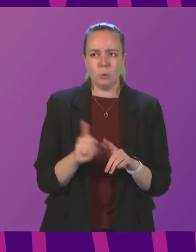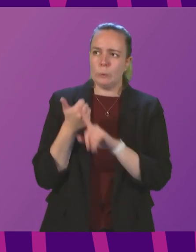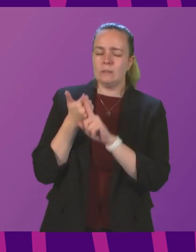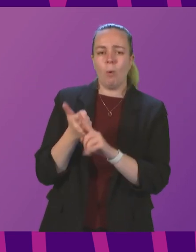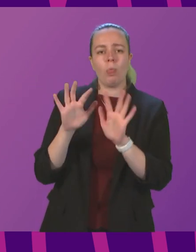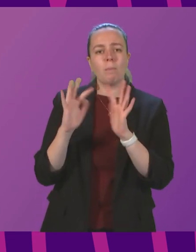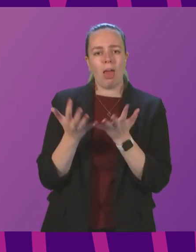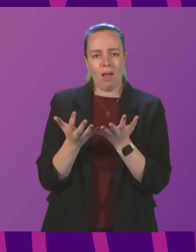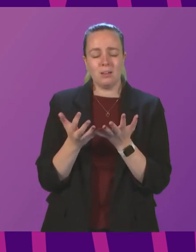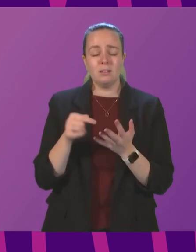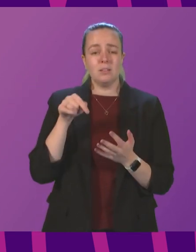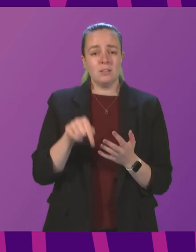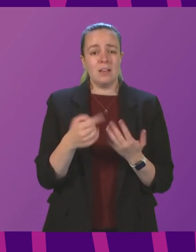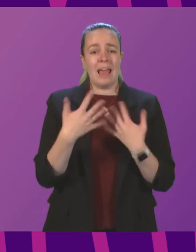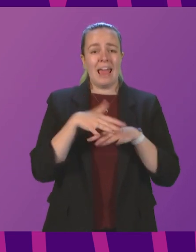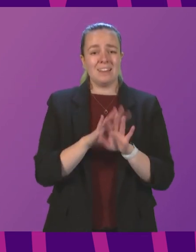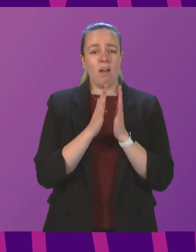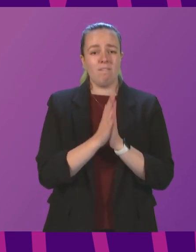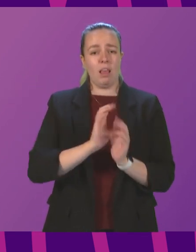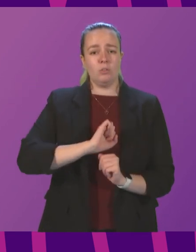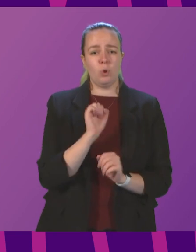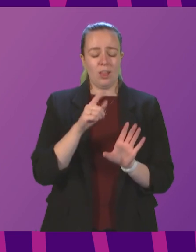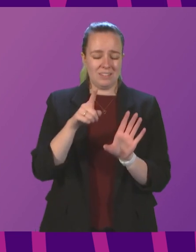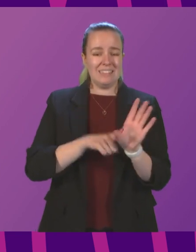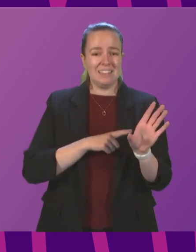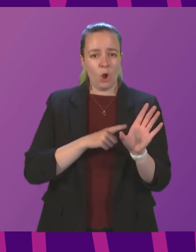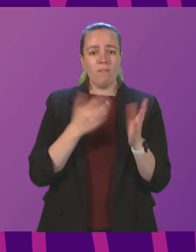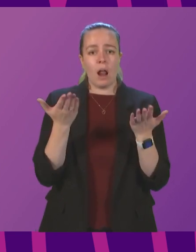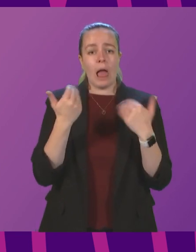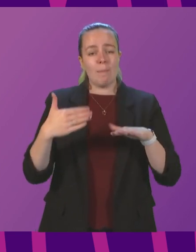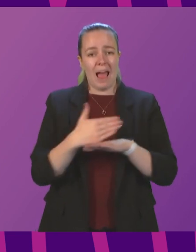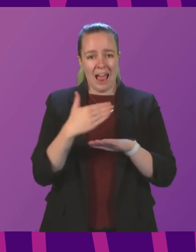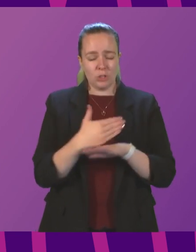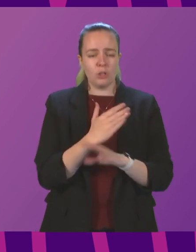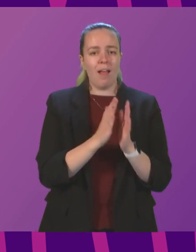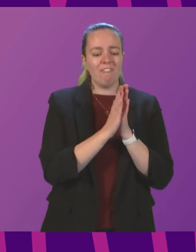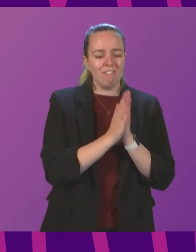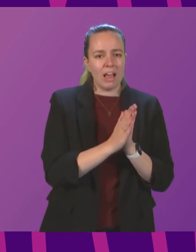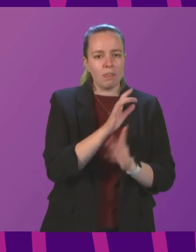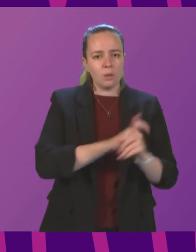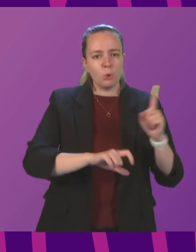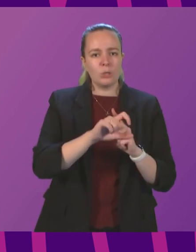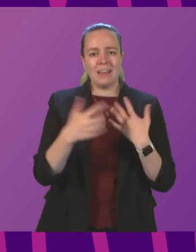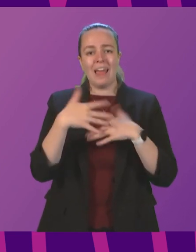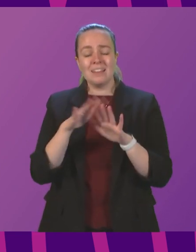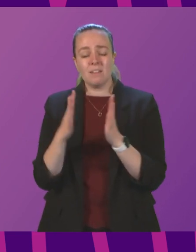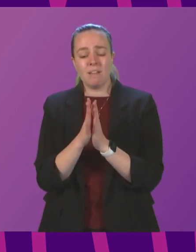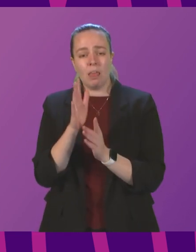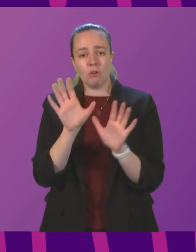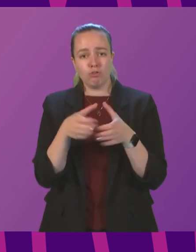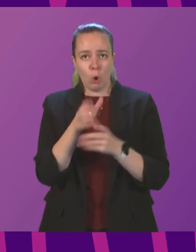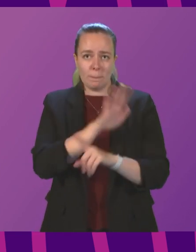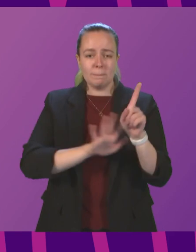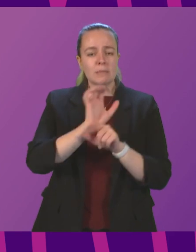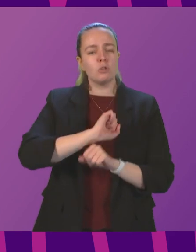this being Interfaith Scotland's year of climate action, paid communities and interfaith groups across Scotland have